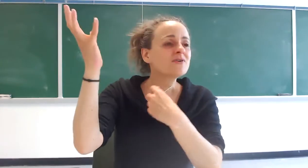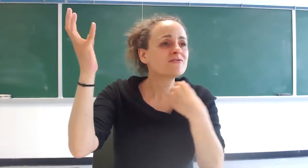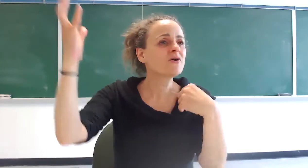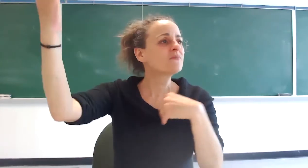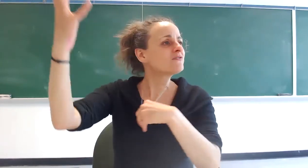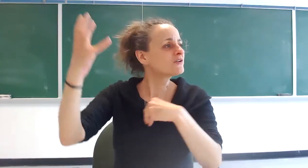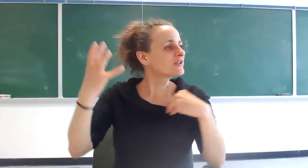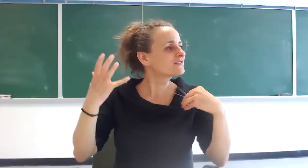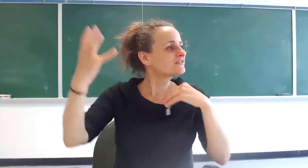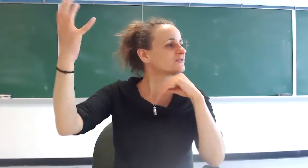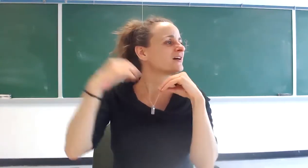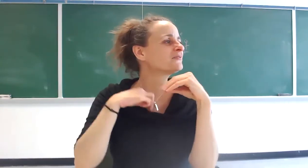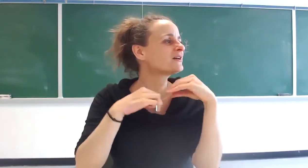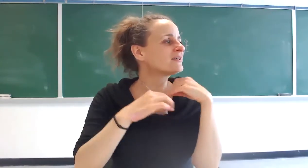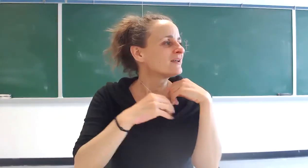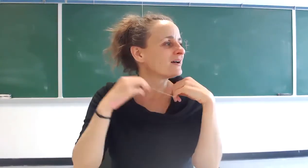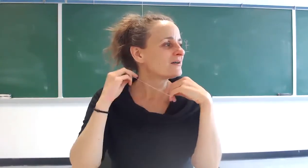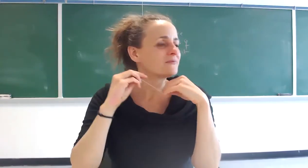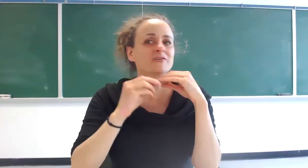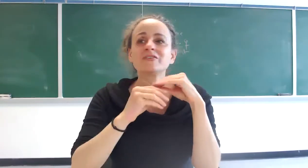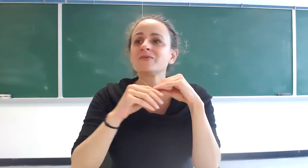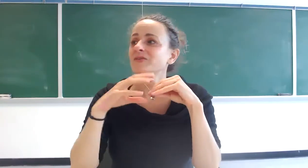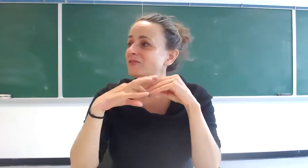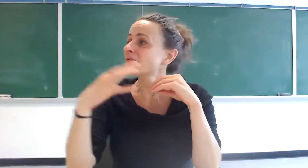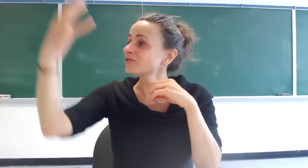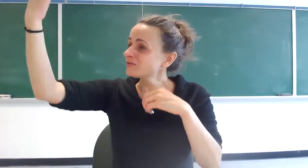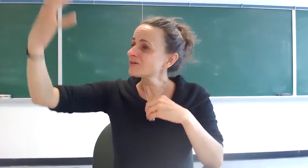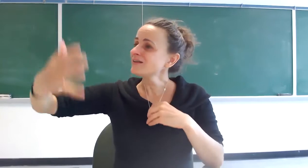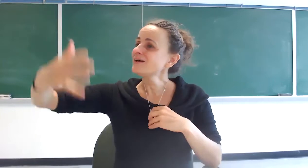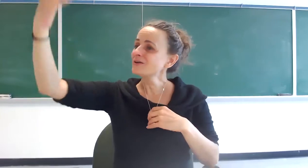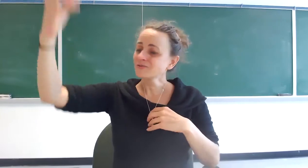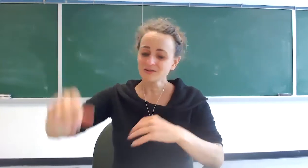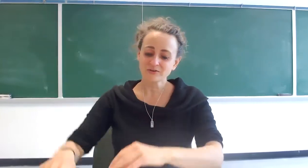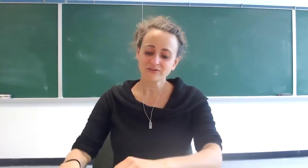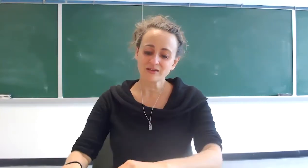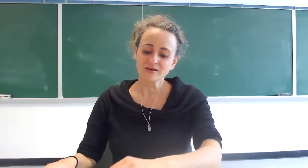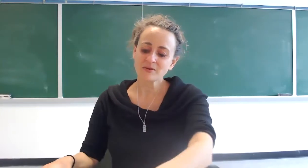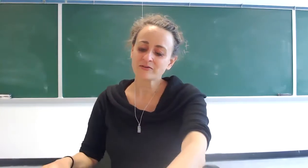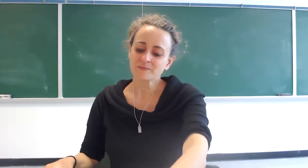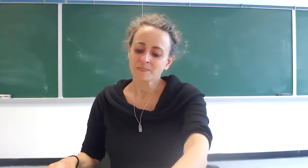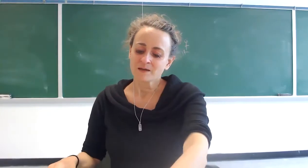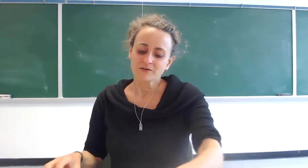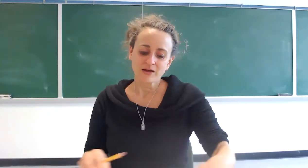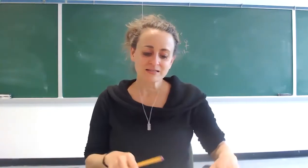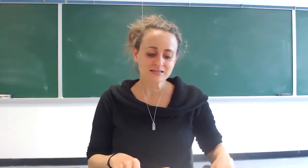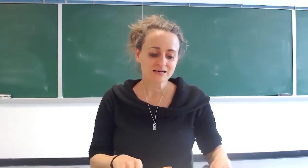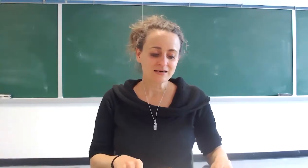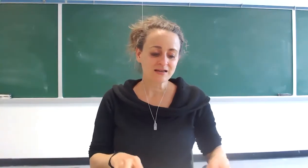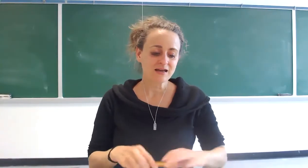of hope of a connection to god right um we saw with the portrait of hannah right when he was thinking about you know hesitating can i